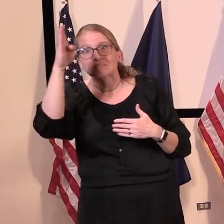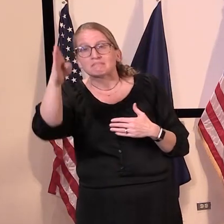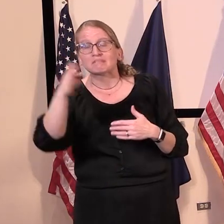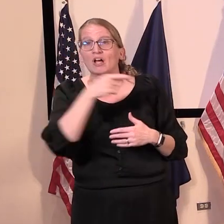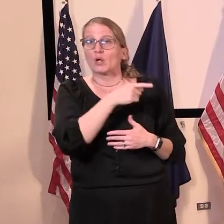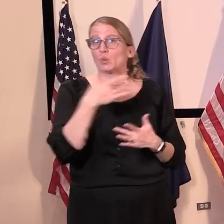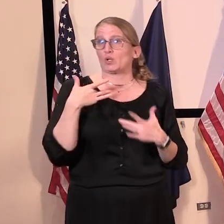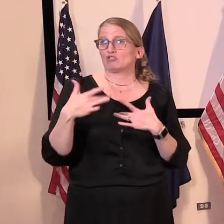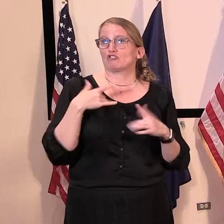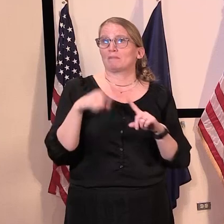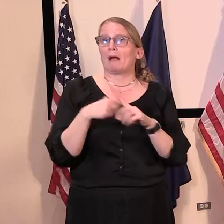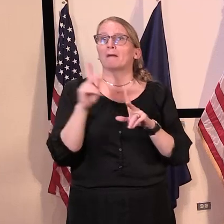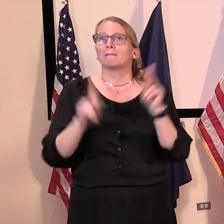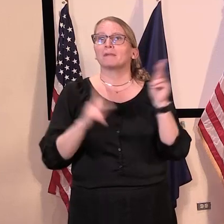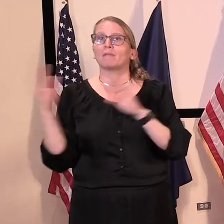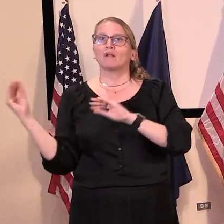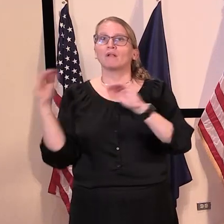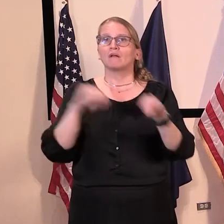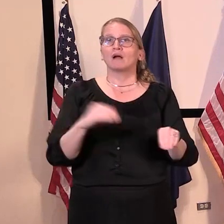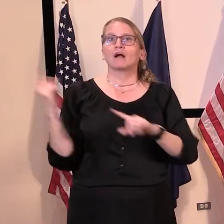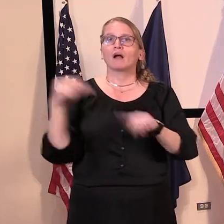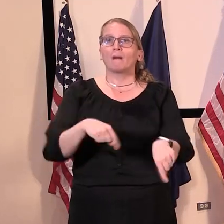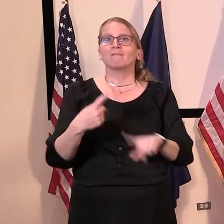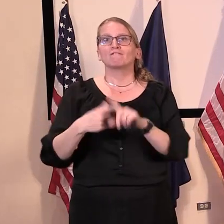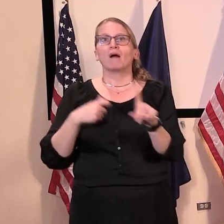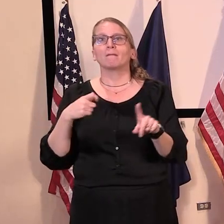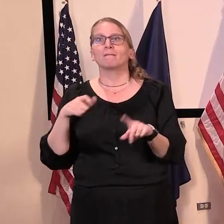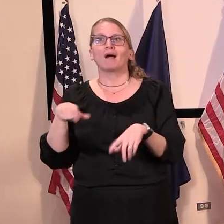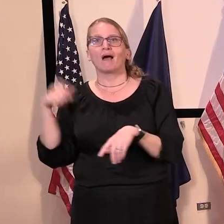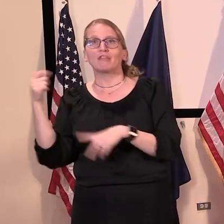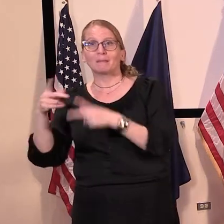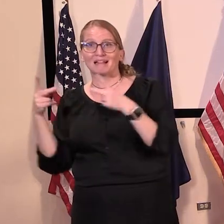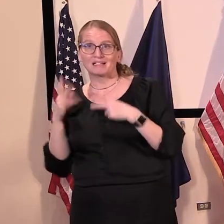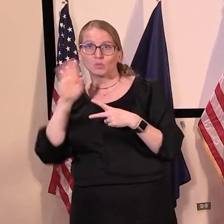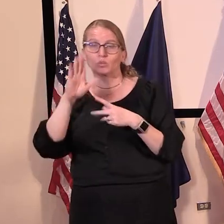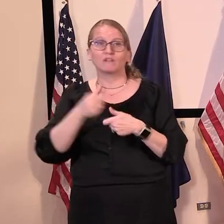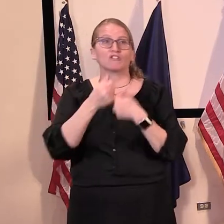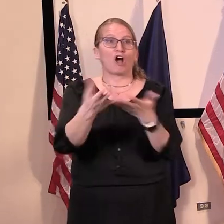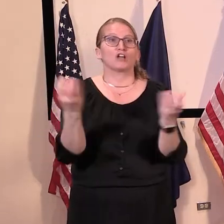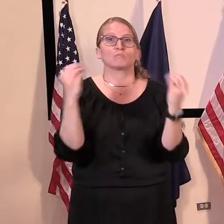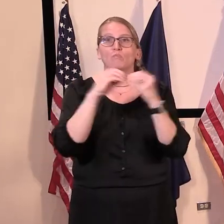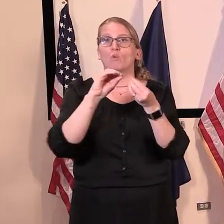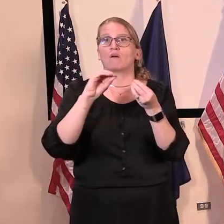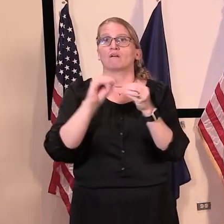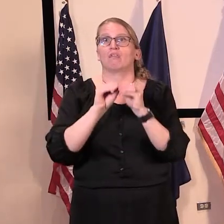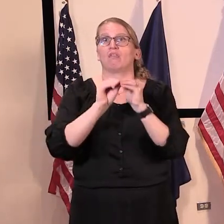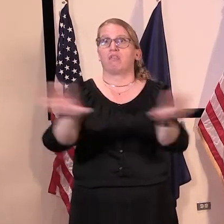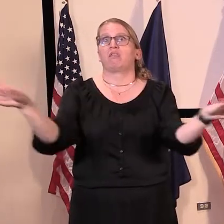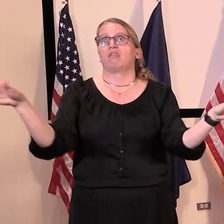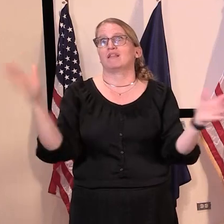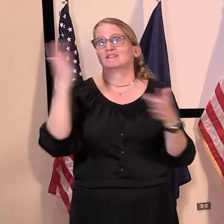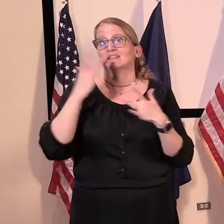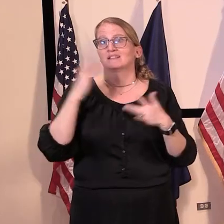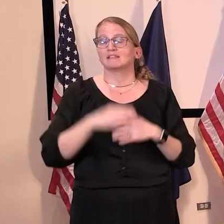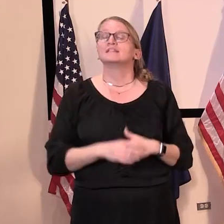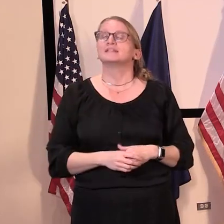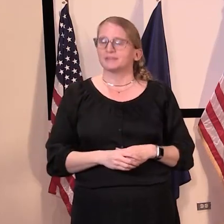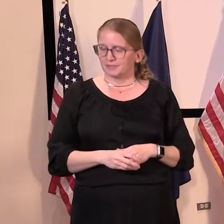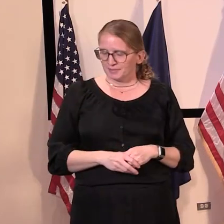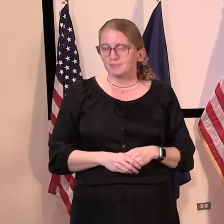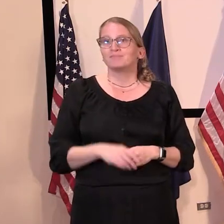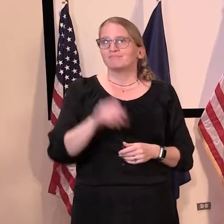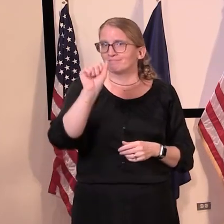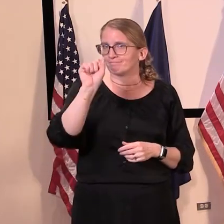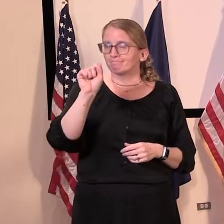visitors causing a new wave of infection? Um, yeah, very concerned about people coming into our state. Uh, as I